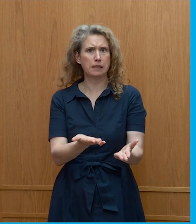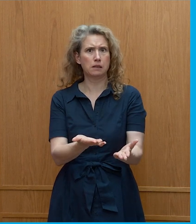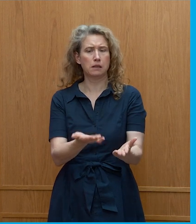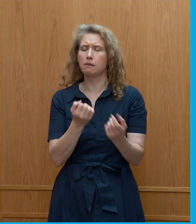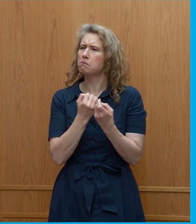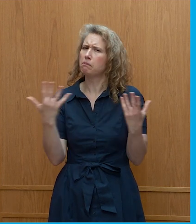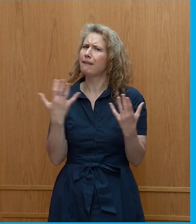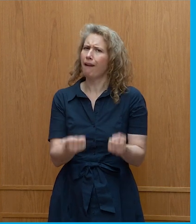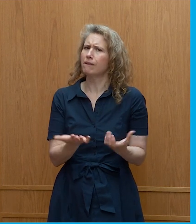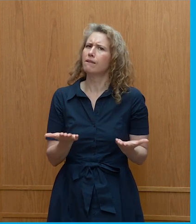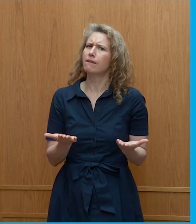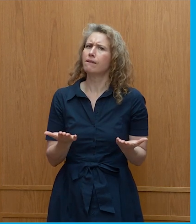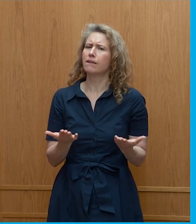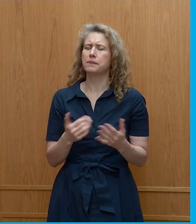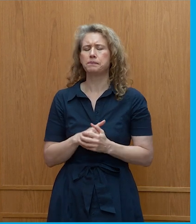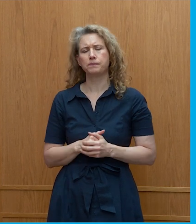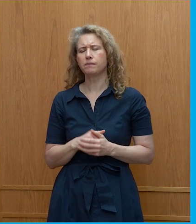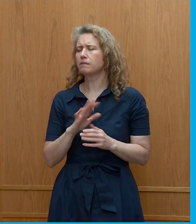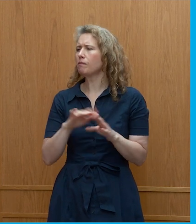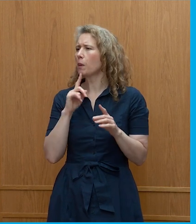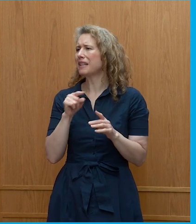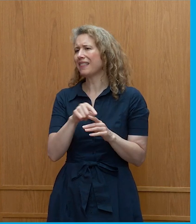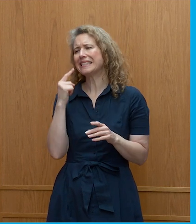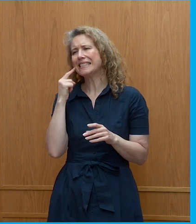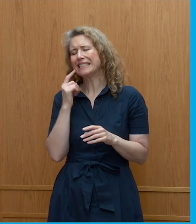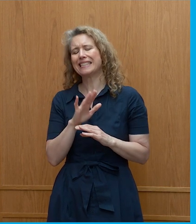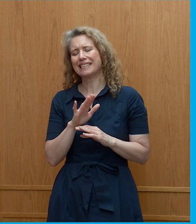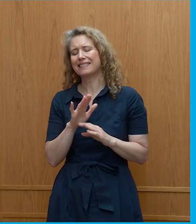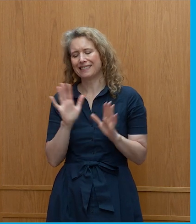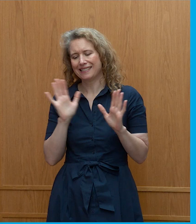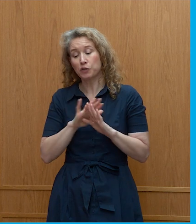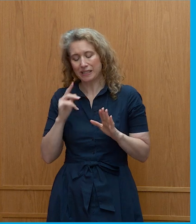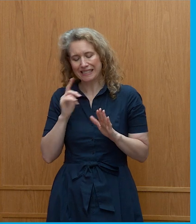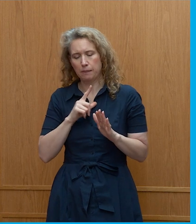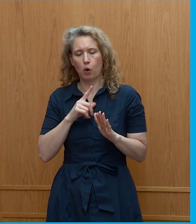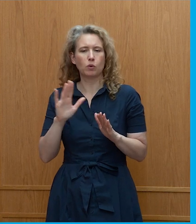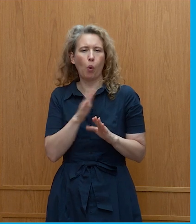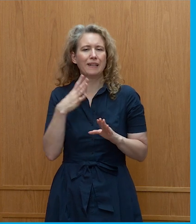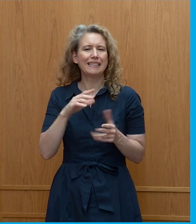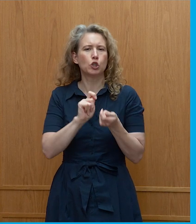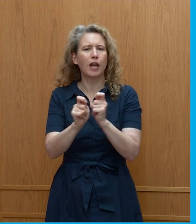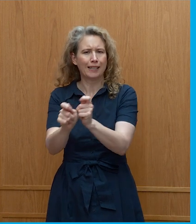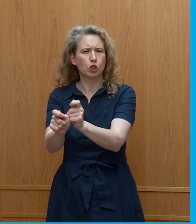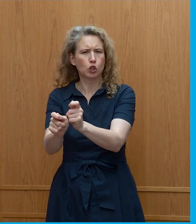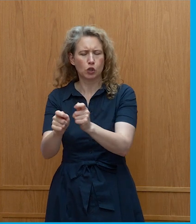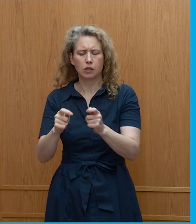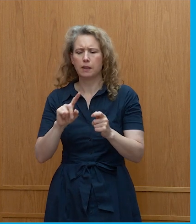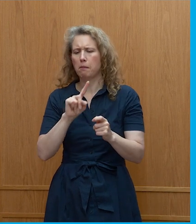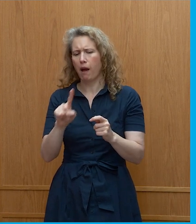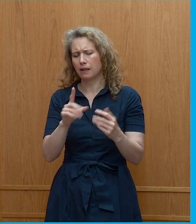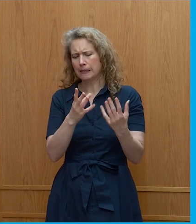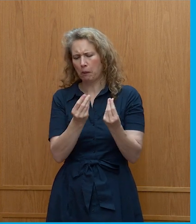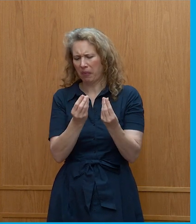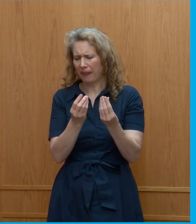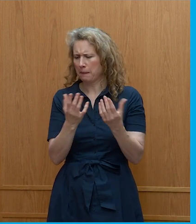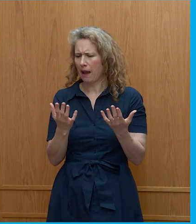many, many, many of them. I'm not saying that that's easy, because it involves change. But I think there is something about that